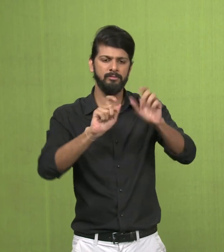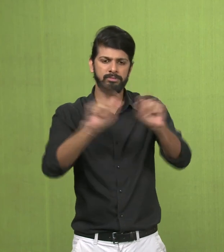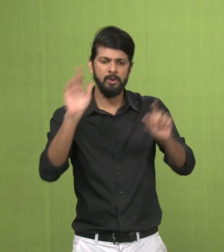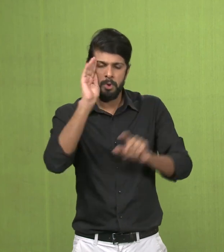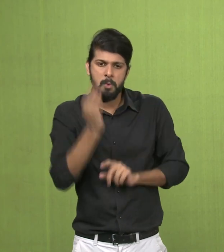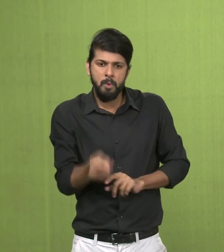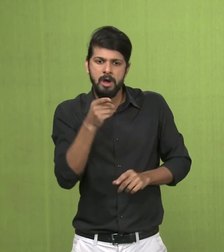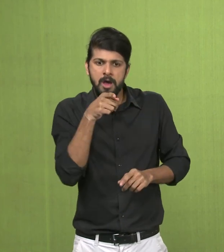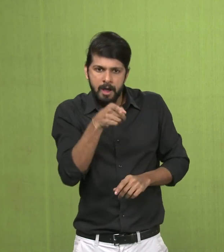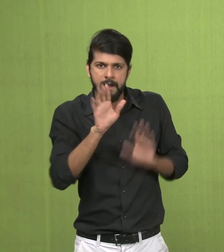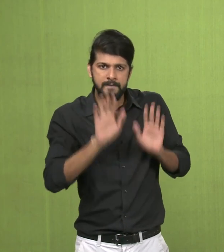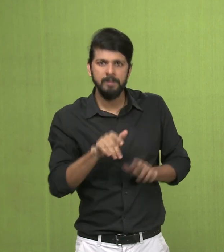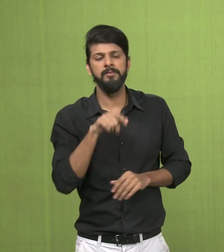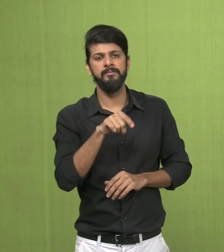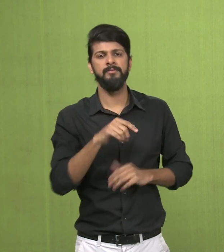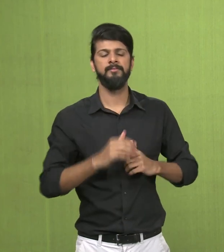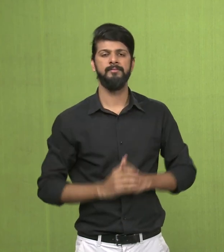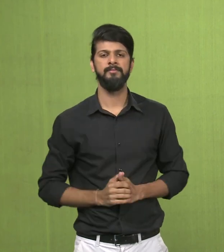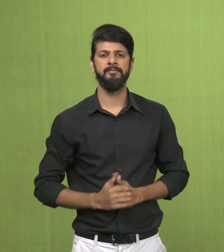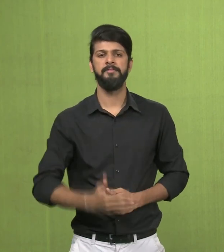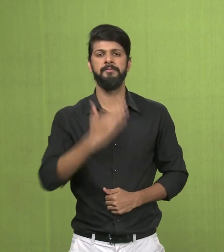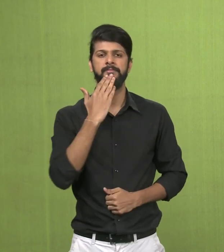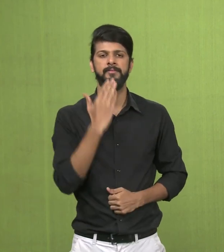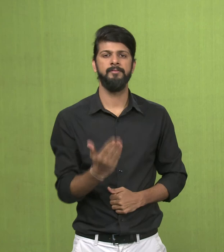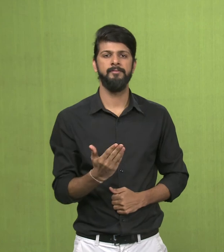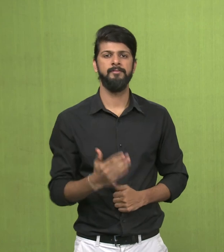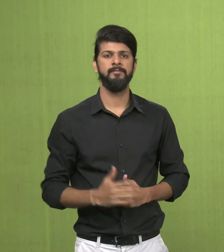visit our website www.nios.ac.in. Thank you.